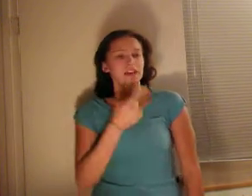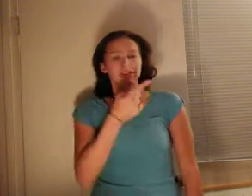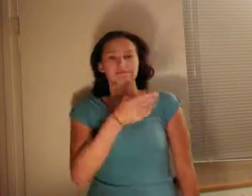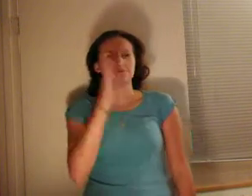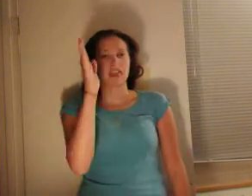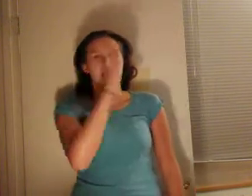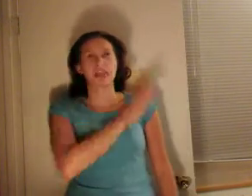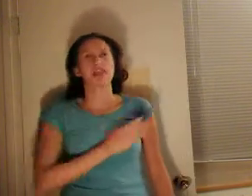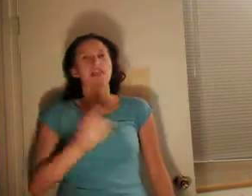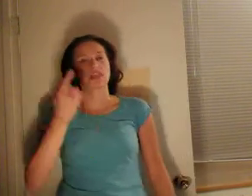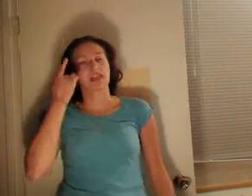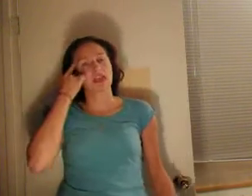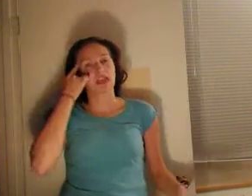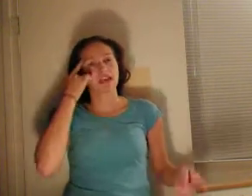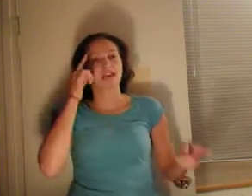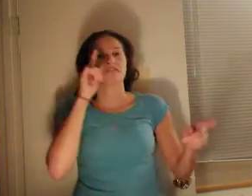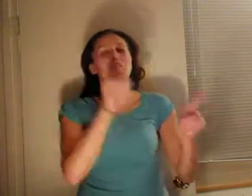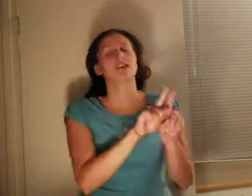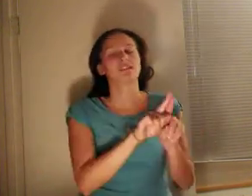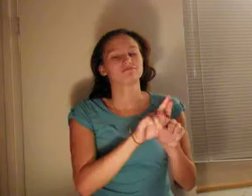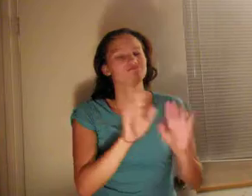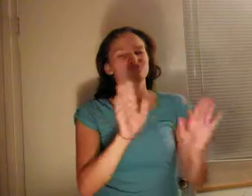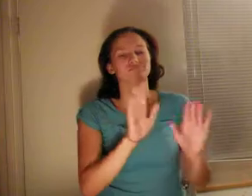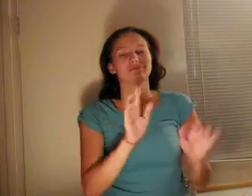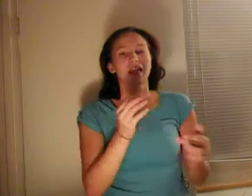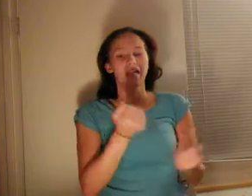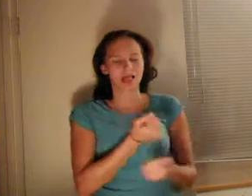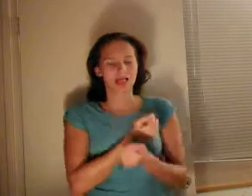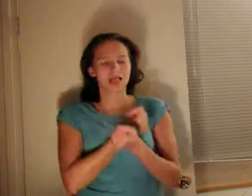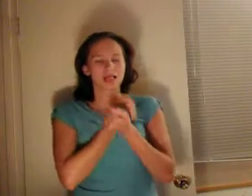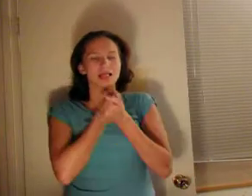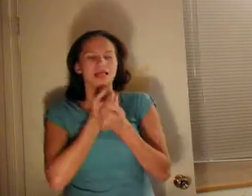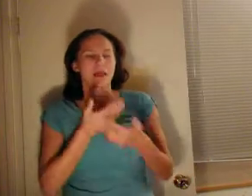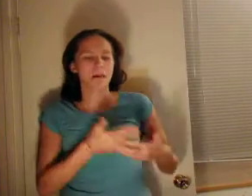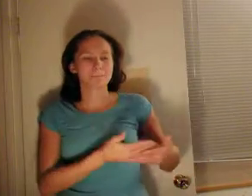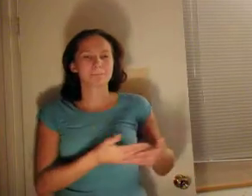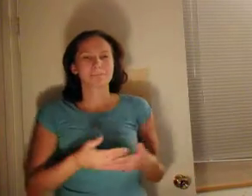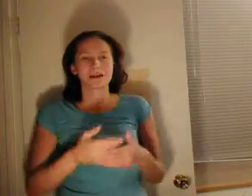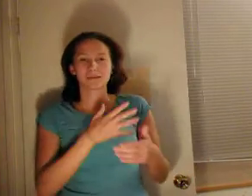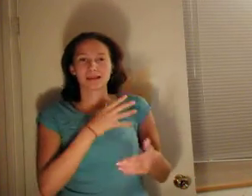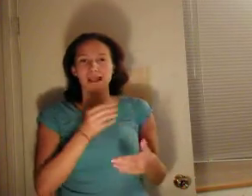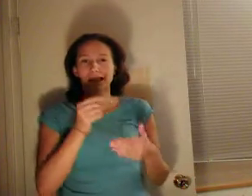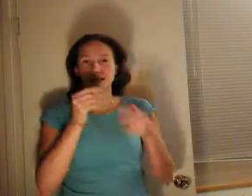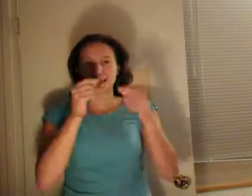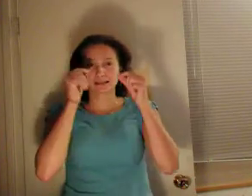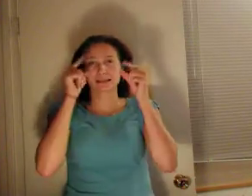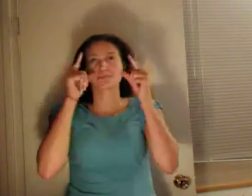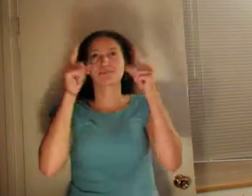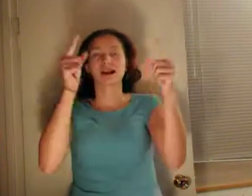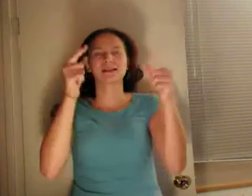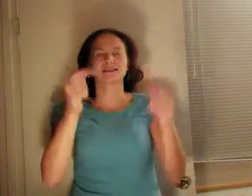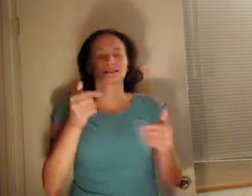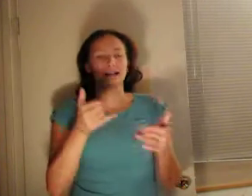never compromises, numbers of babies and surprises, wears high heels when she exercises,